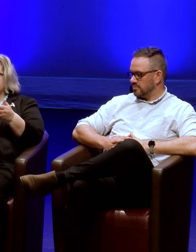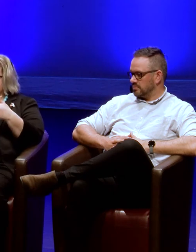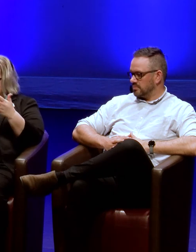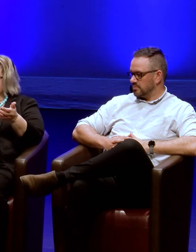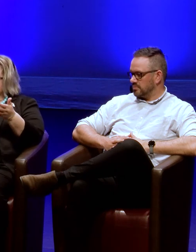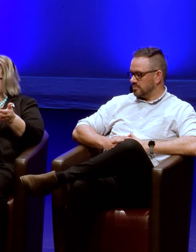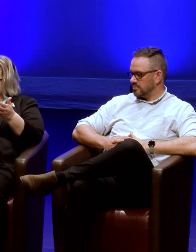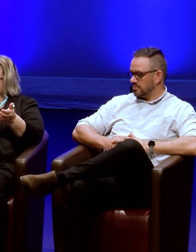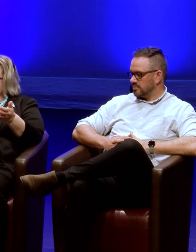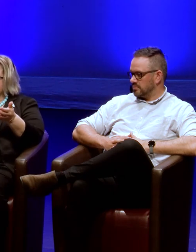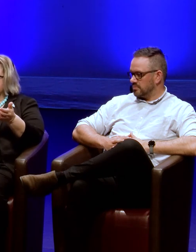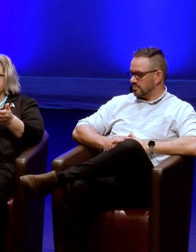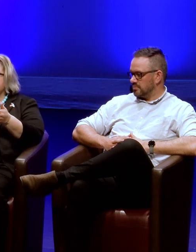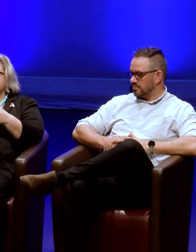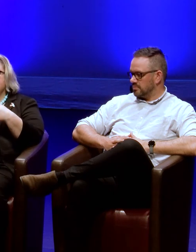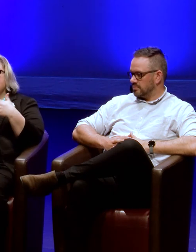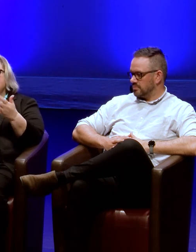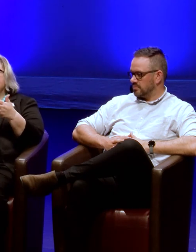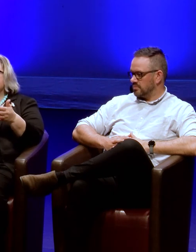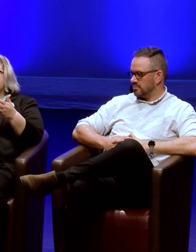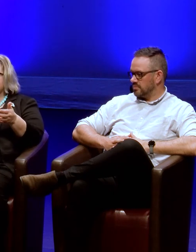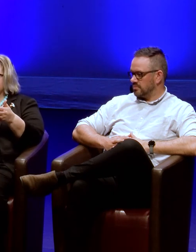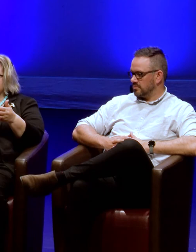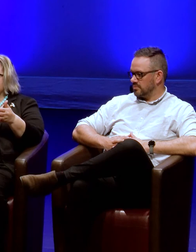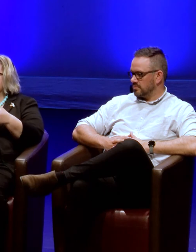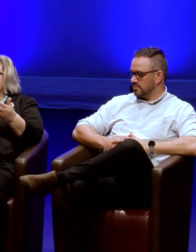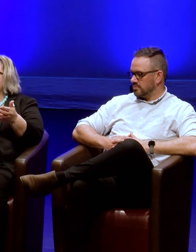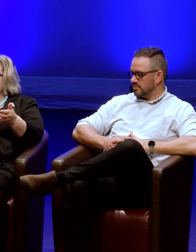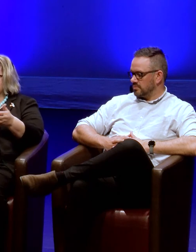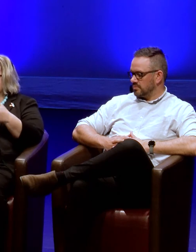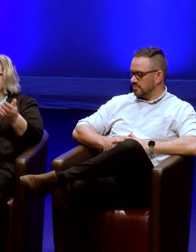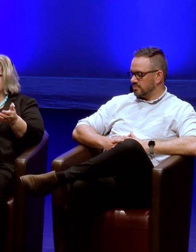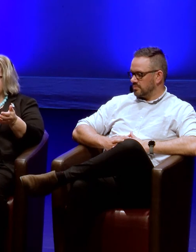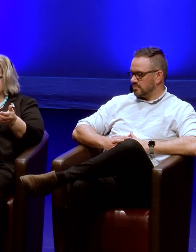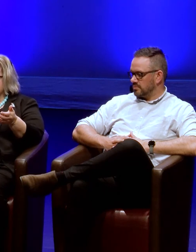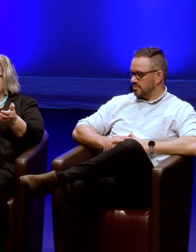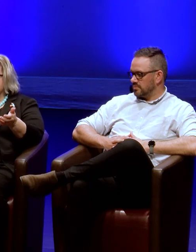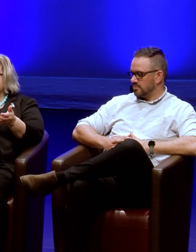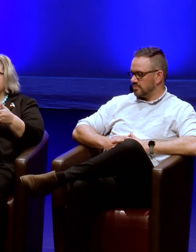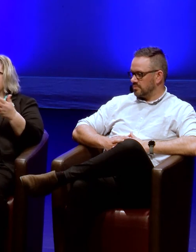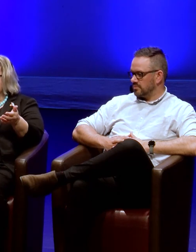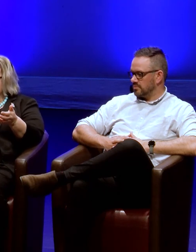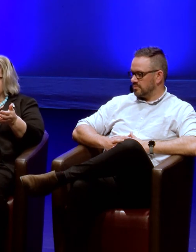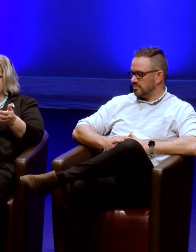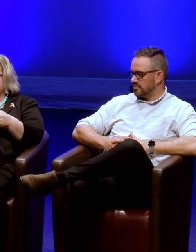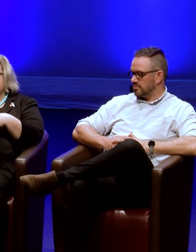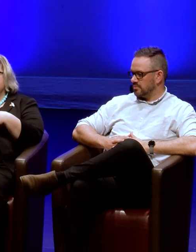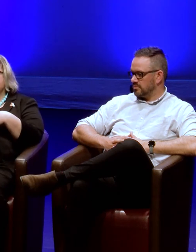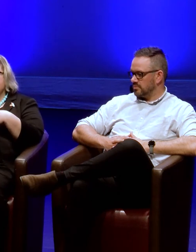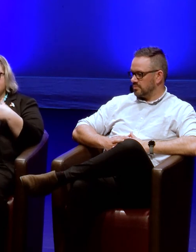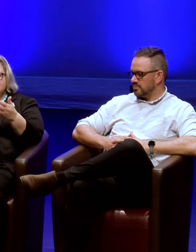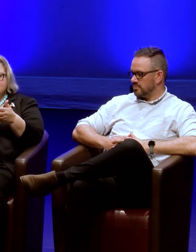run or generated and driven by museums. And I'm not sure exactly what it's for or who's going to be using it or why.